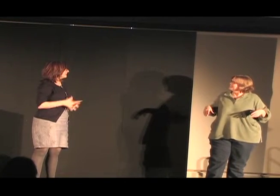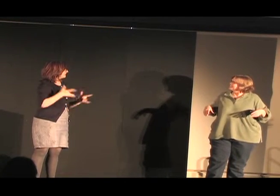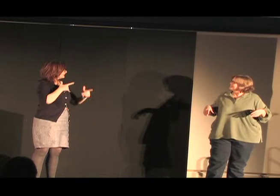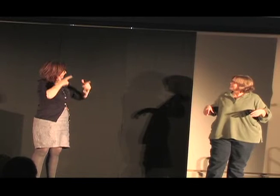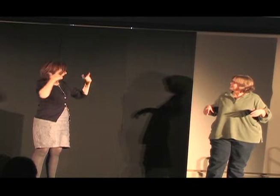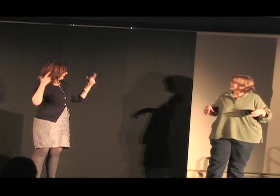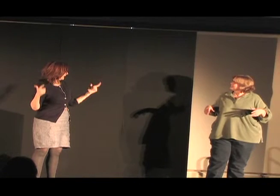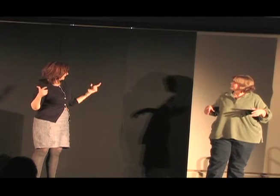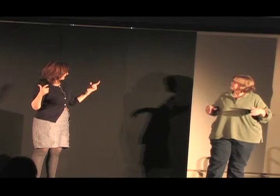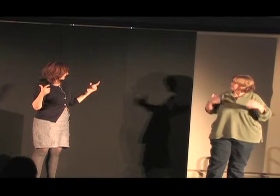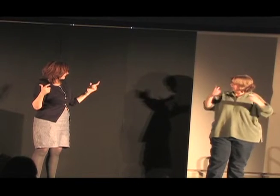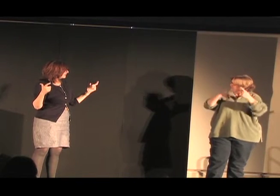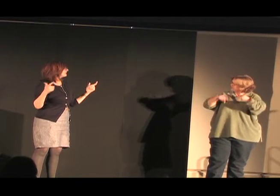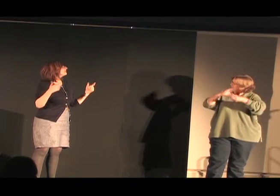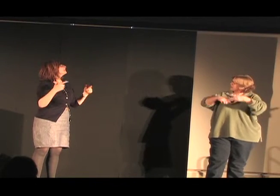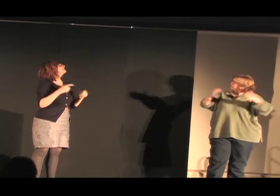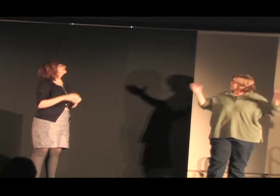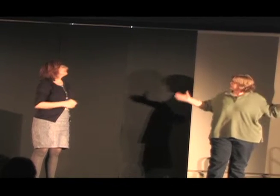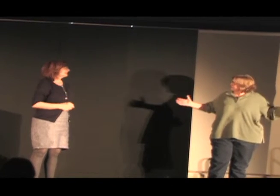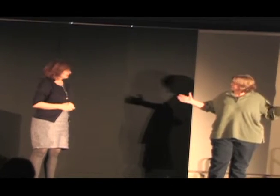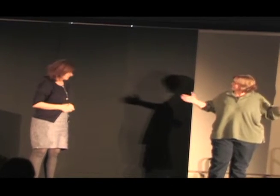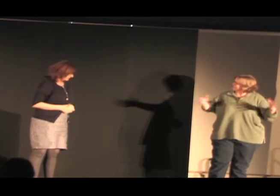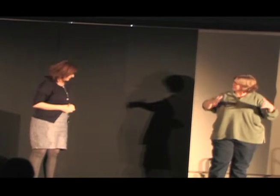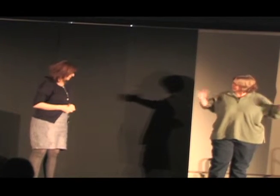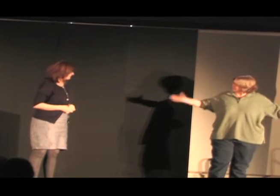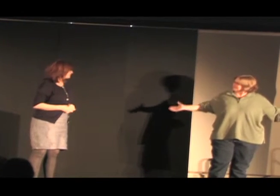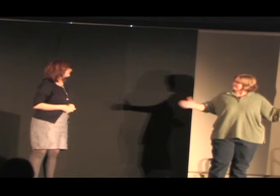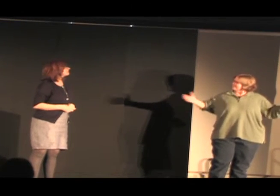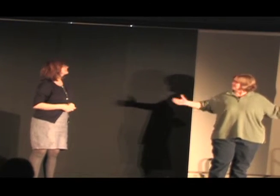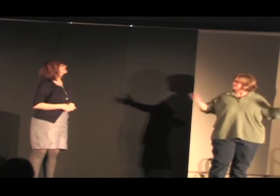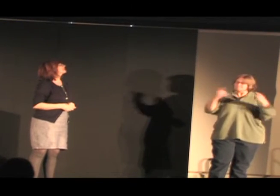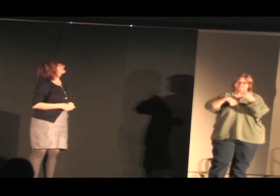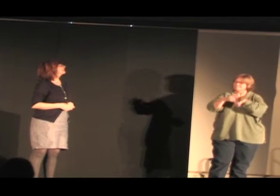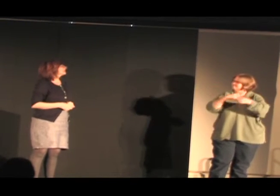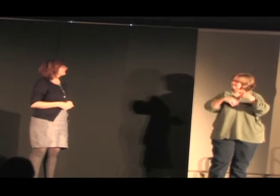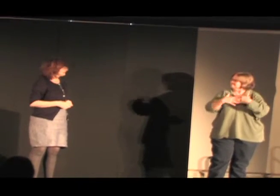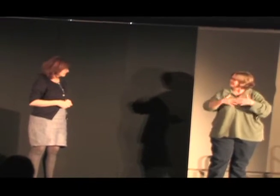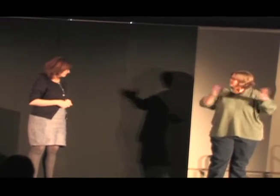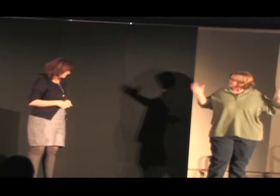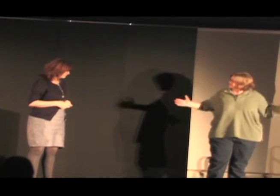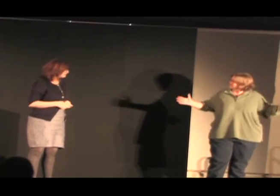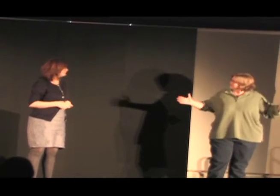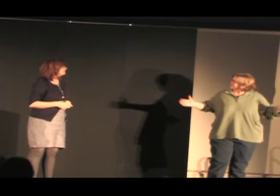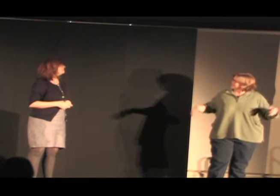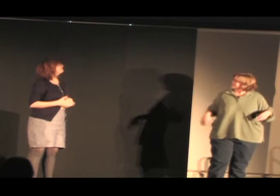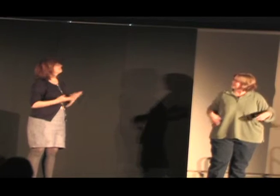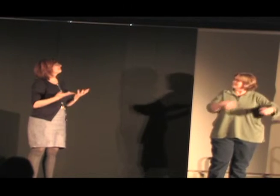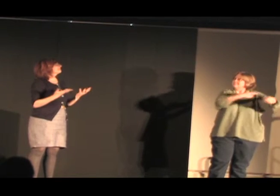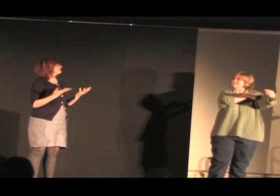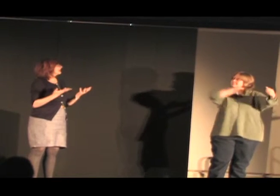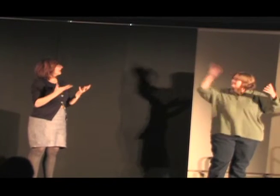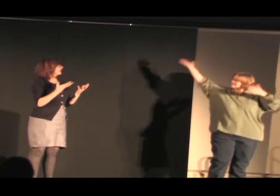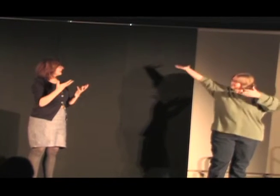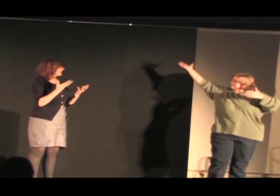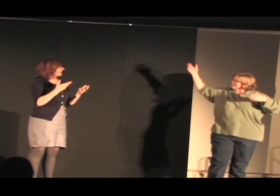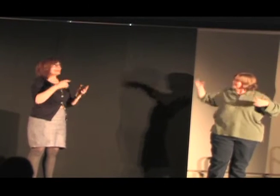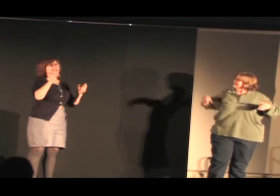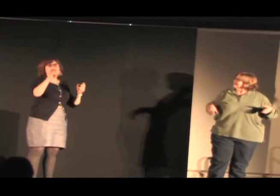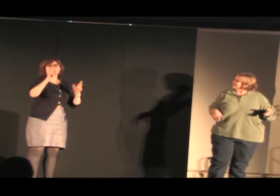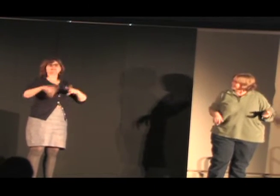I don't know, maybe her hands were going out? Did you think it was big? Yeah, exactly. She was signing, using a lot of space when she was